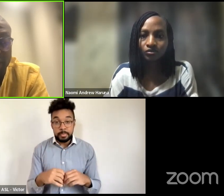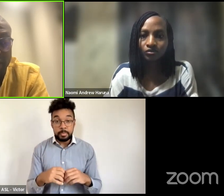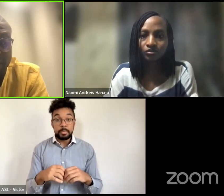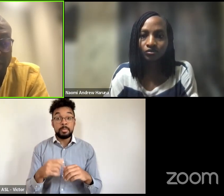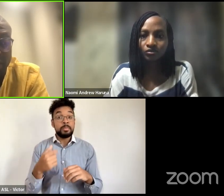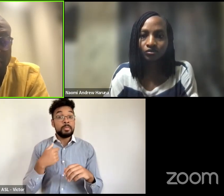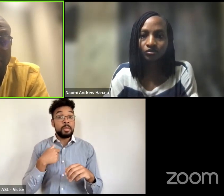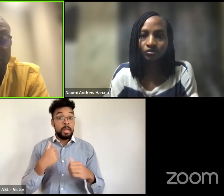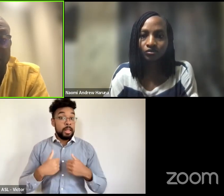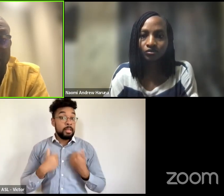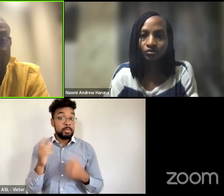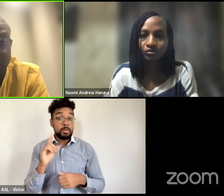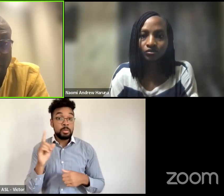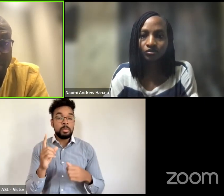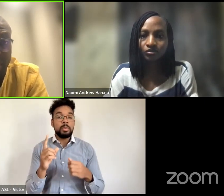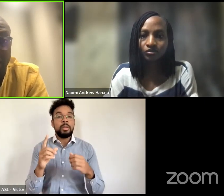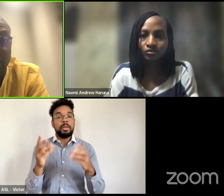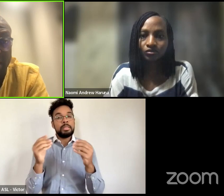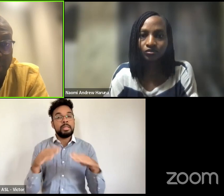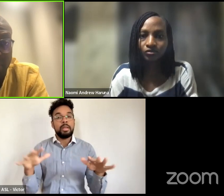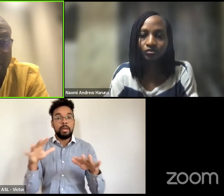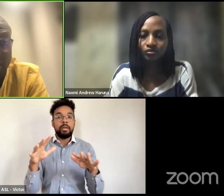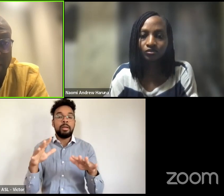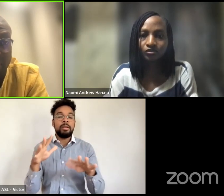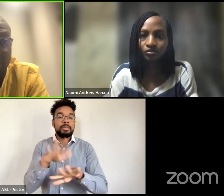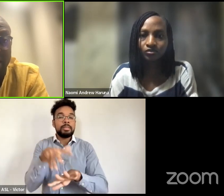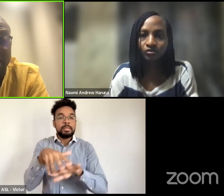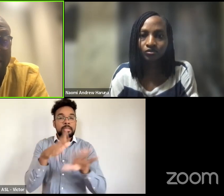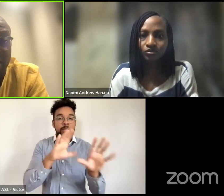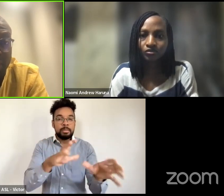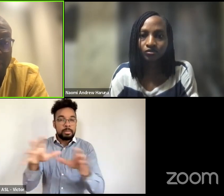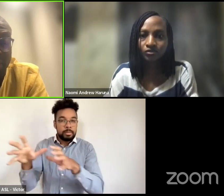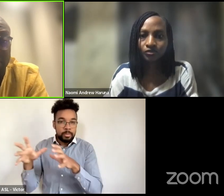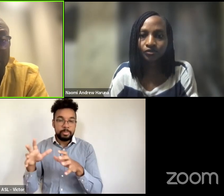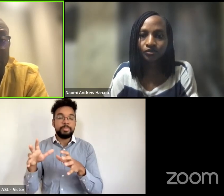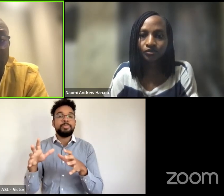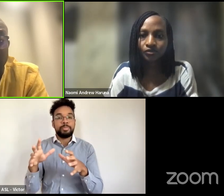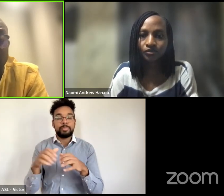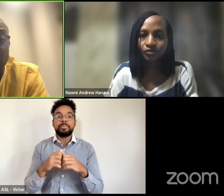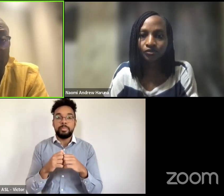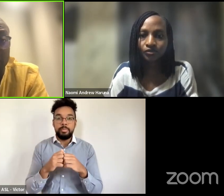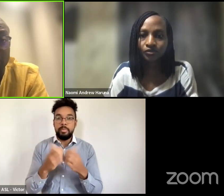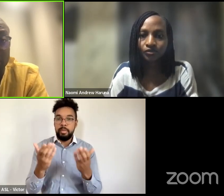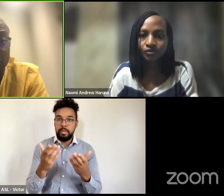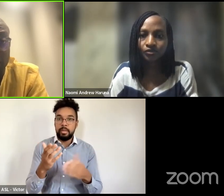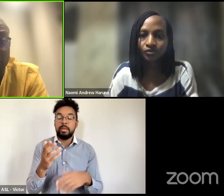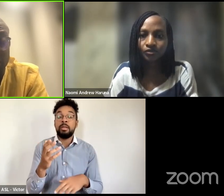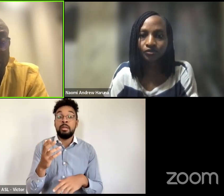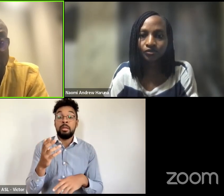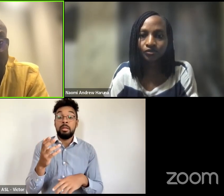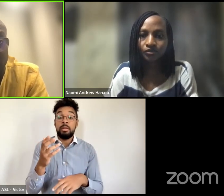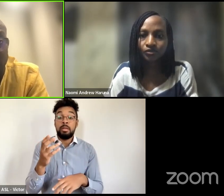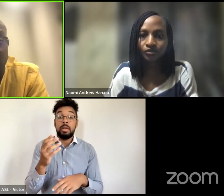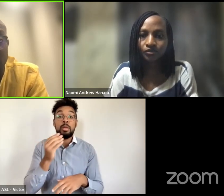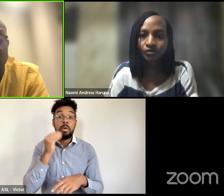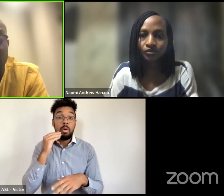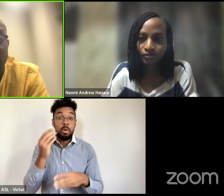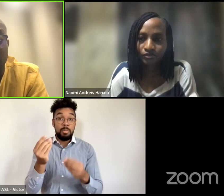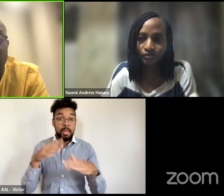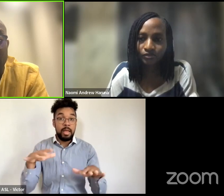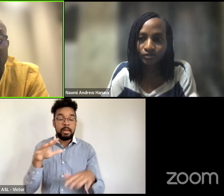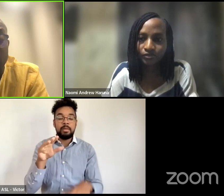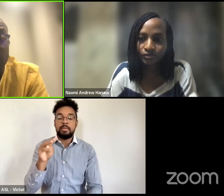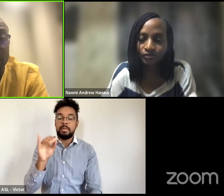territories of the anishinape dakota lakota and nakoda and the homeland of the mischief misty's nation